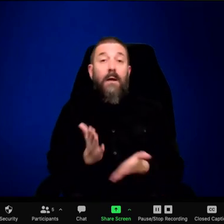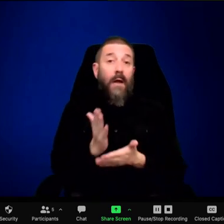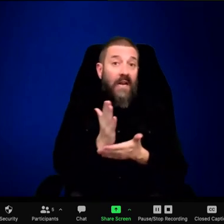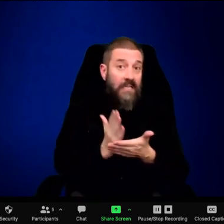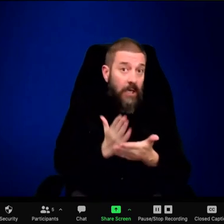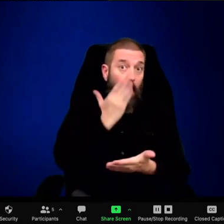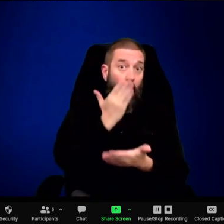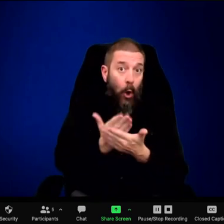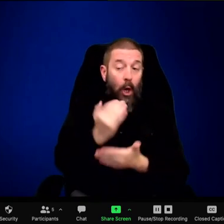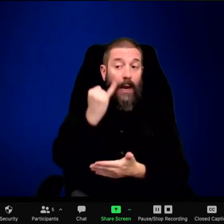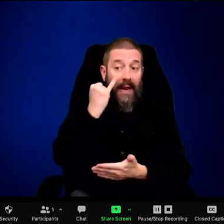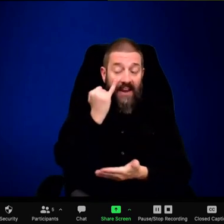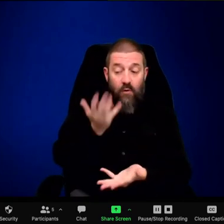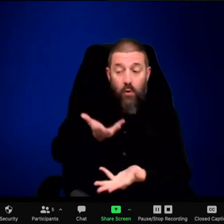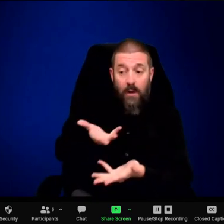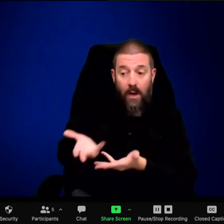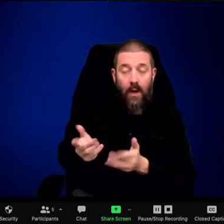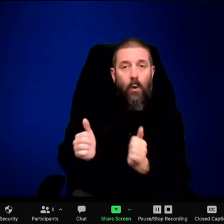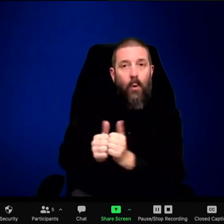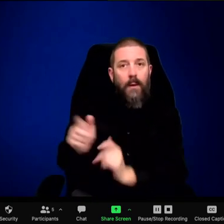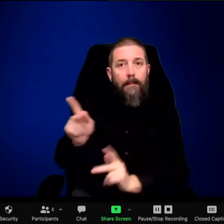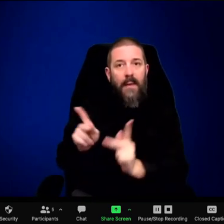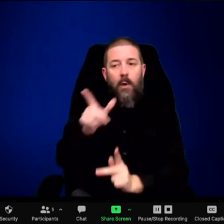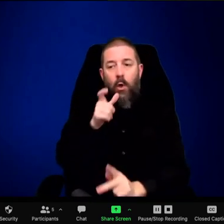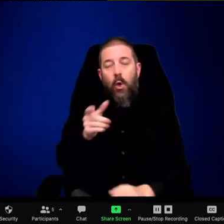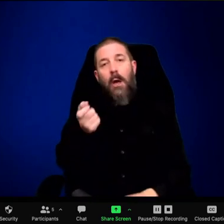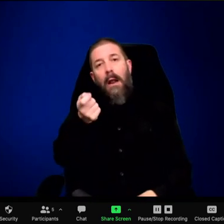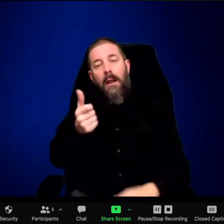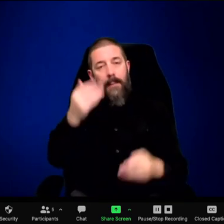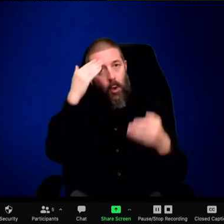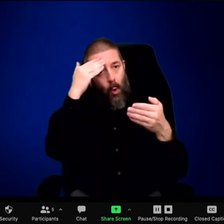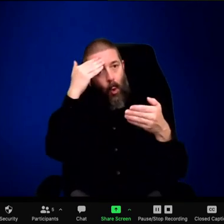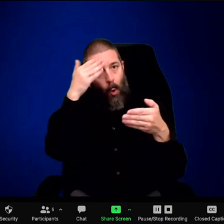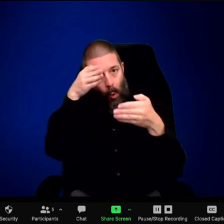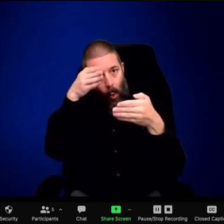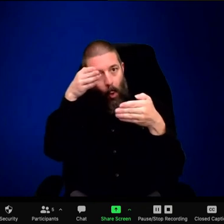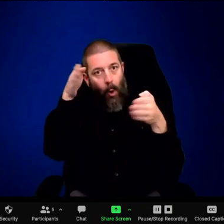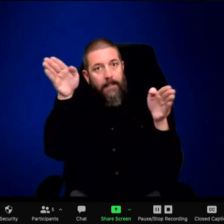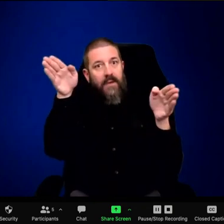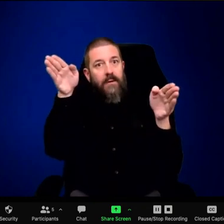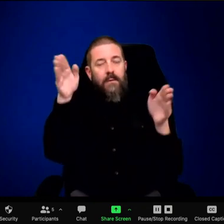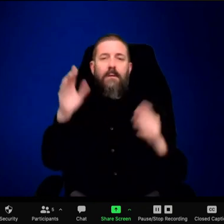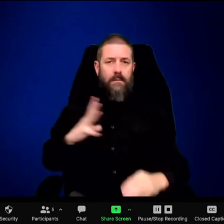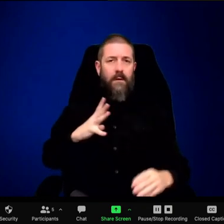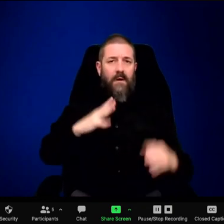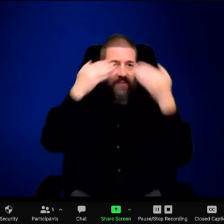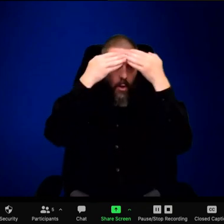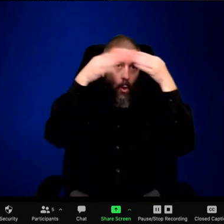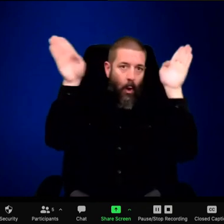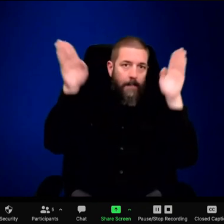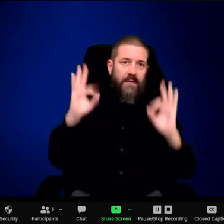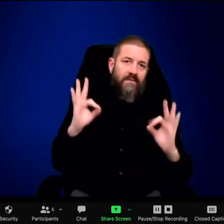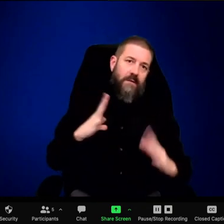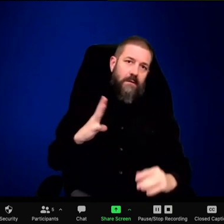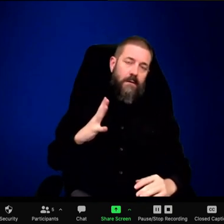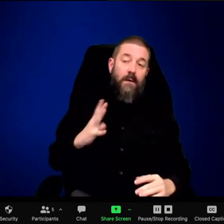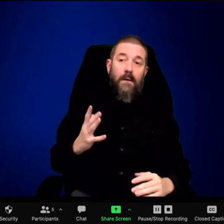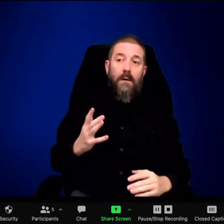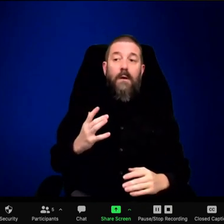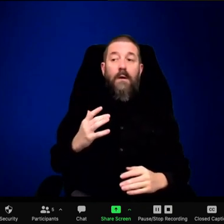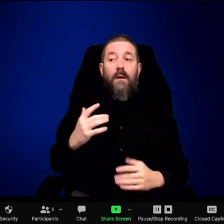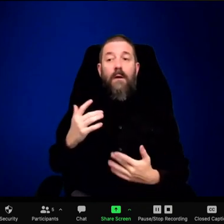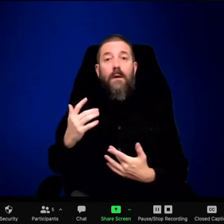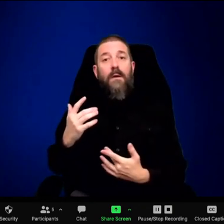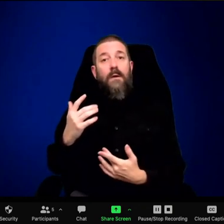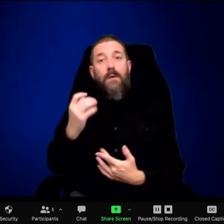point of views, that one person is going to argue their point or present their evidence in such a